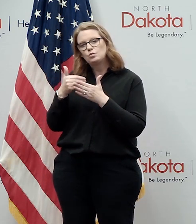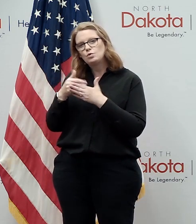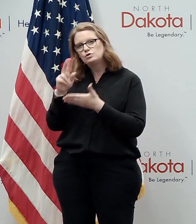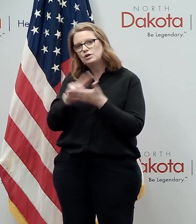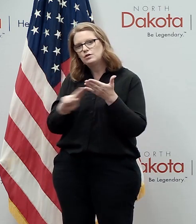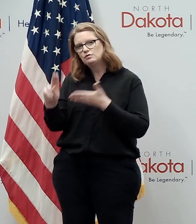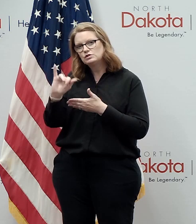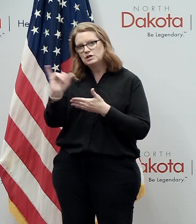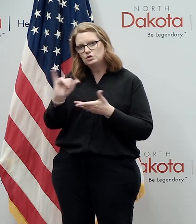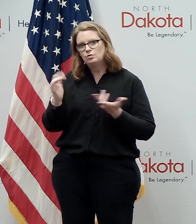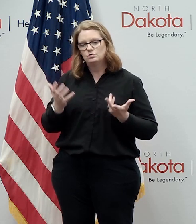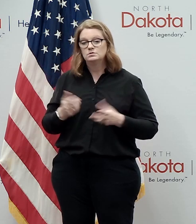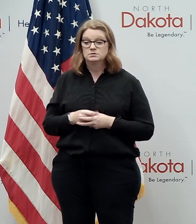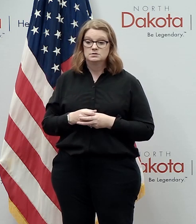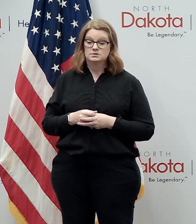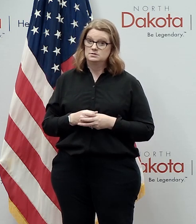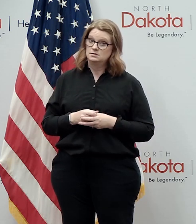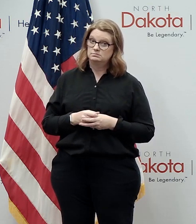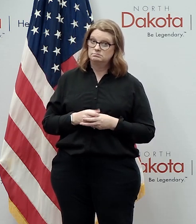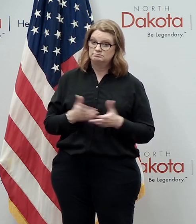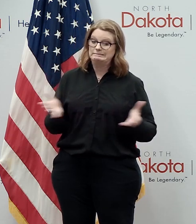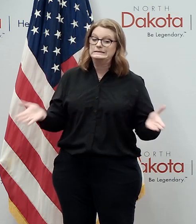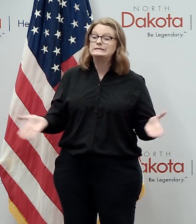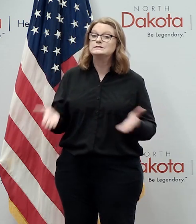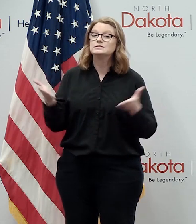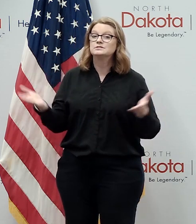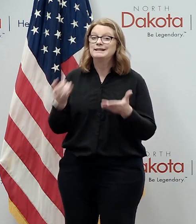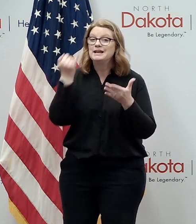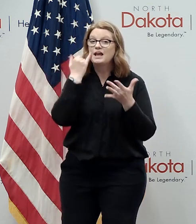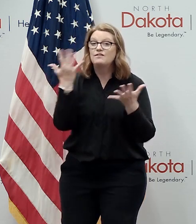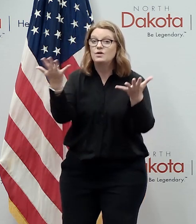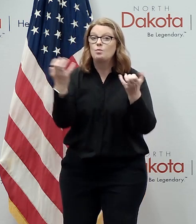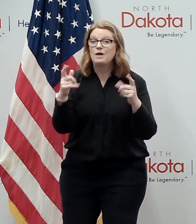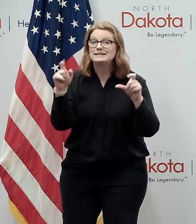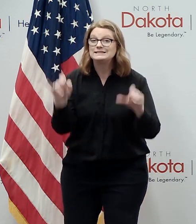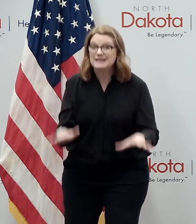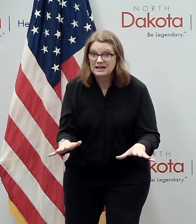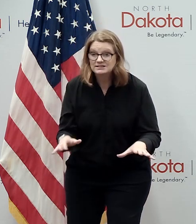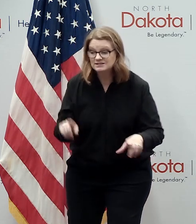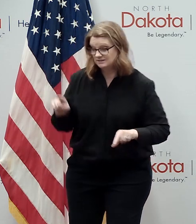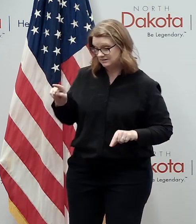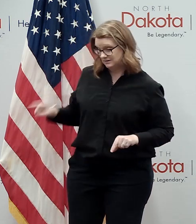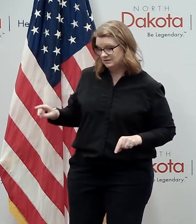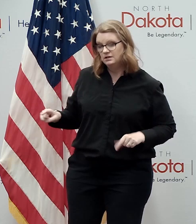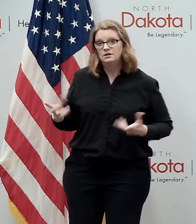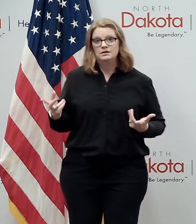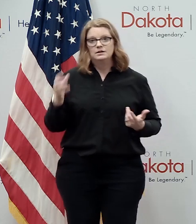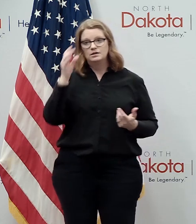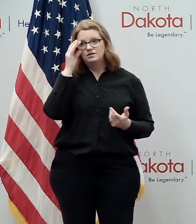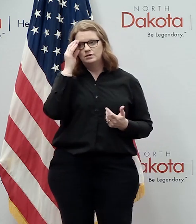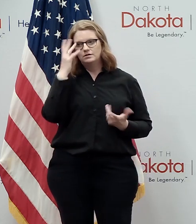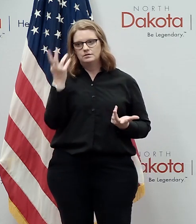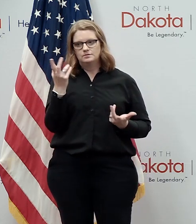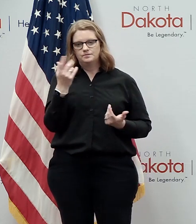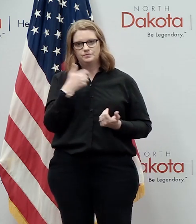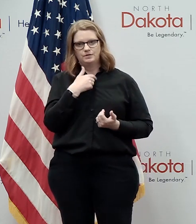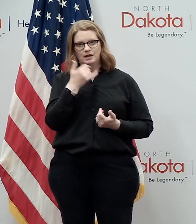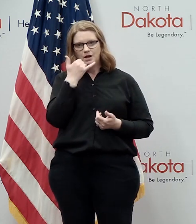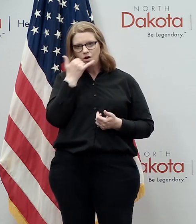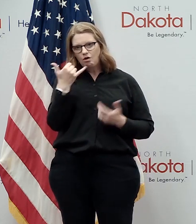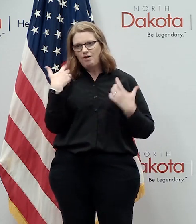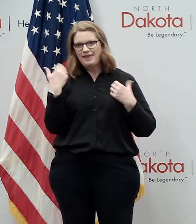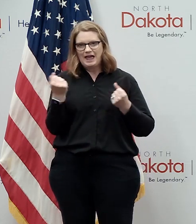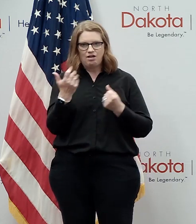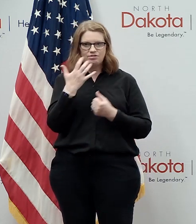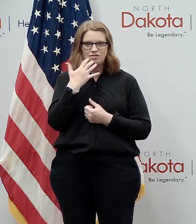again we encourage people to get there and if you want to get tested and don't have a way to get to a facility again i'd call you know call the